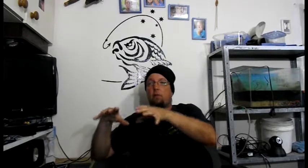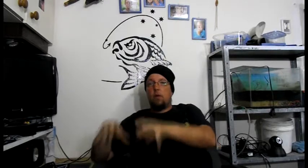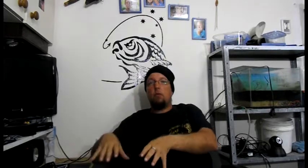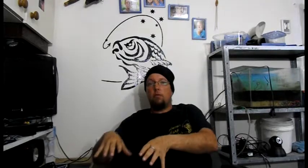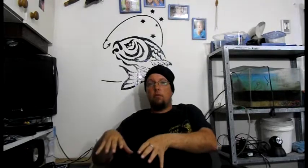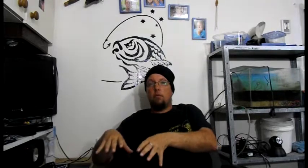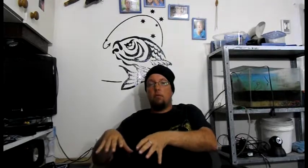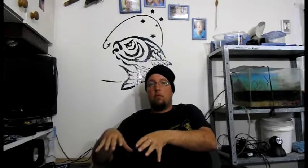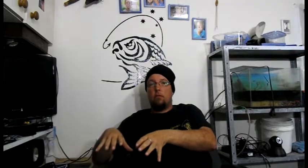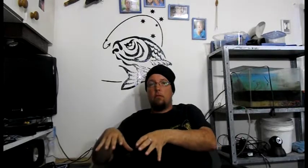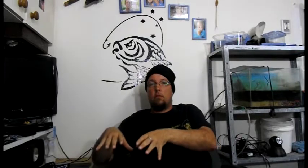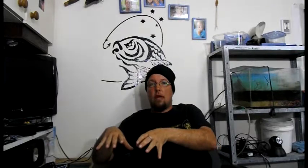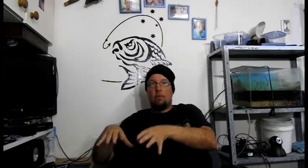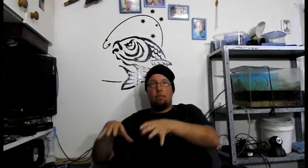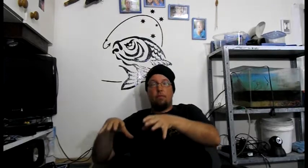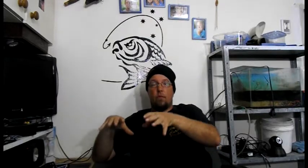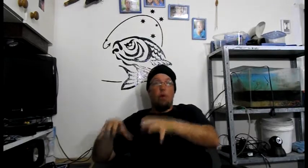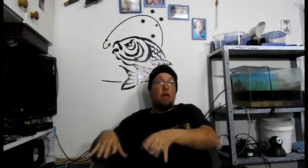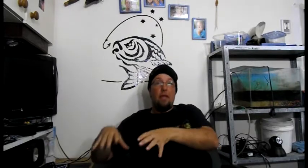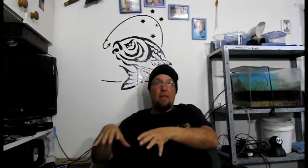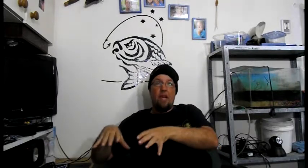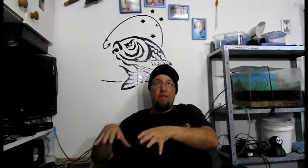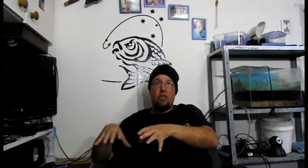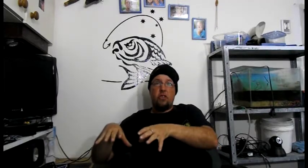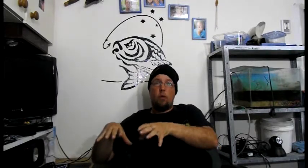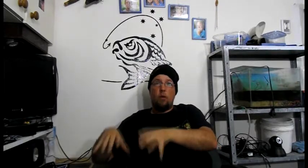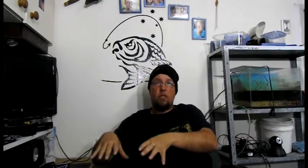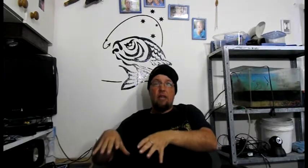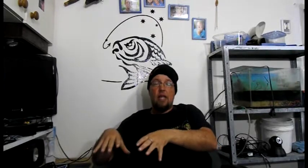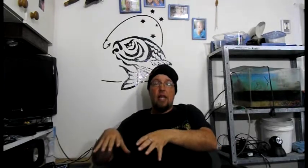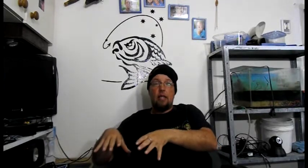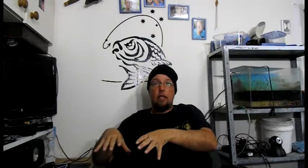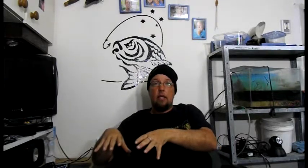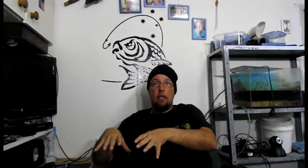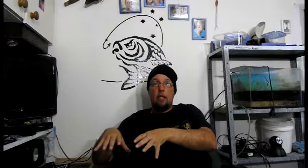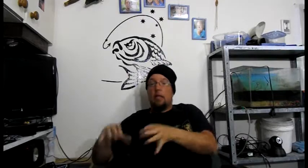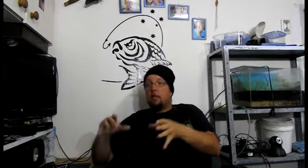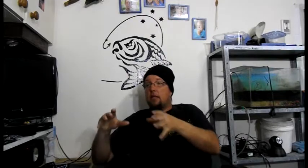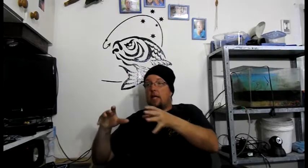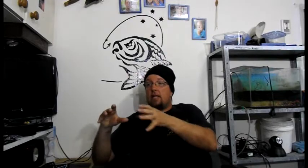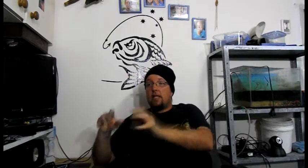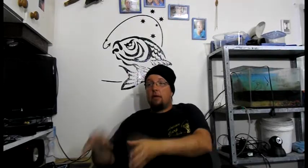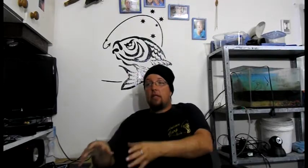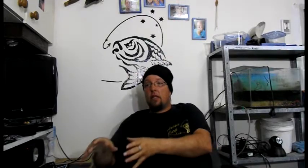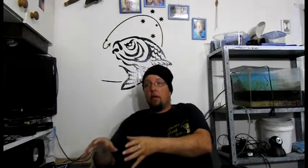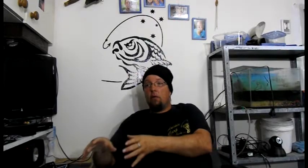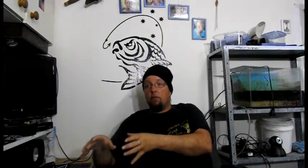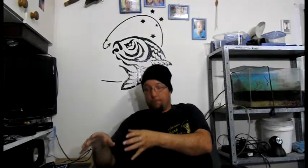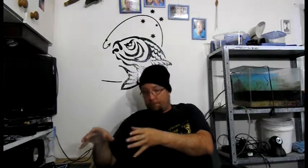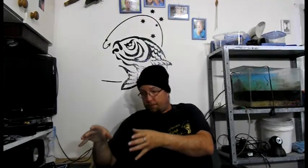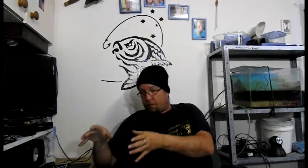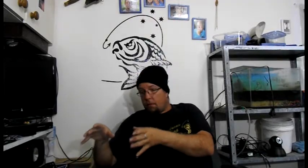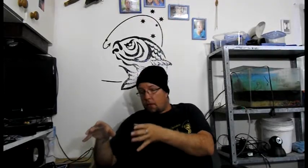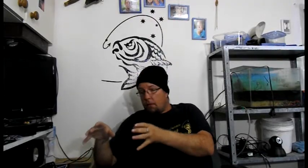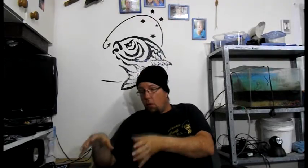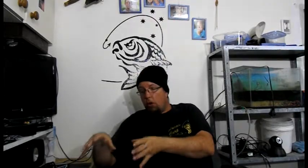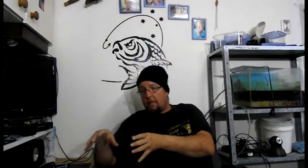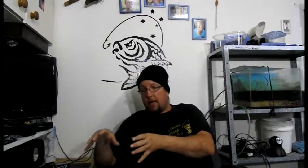will, all the other native fish in that will suffocate. It's going to kill more of our